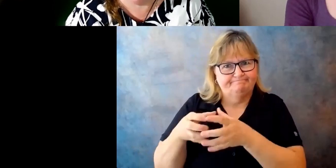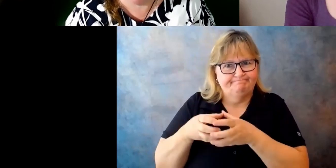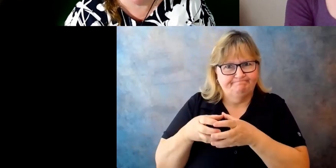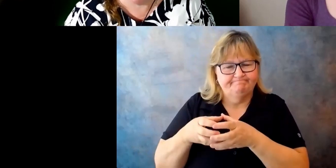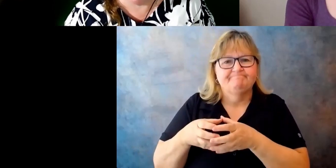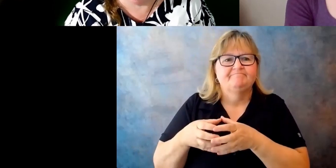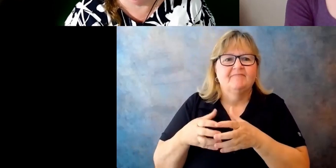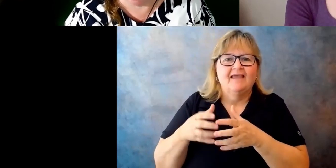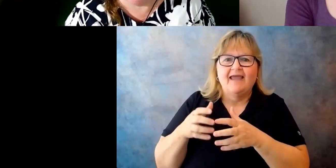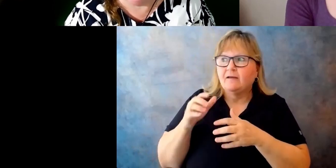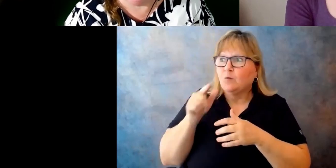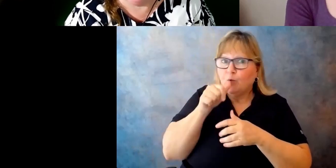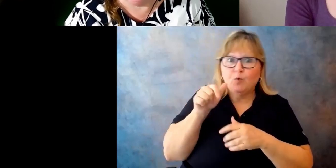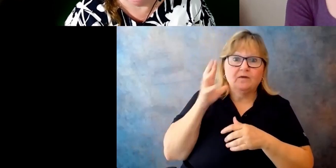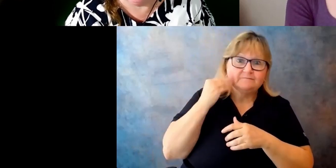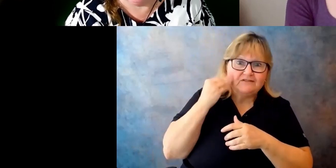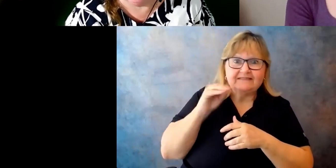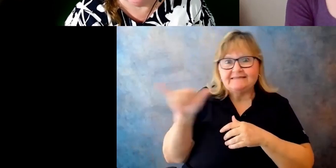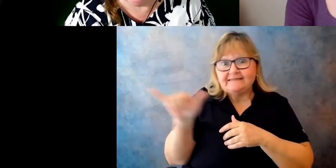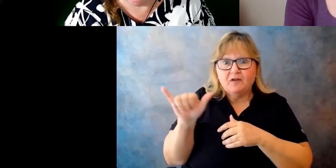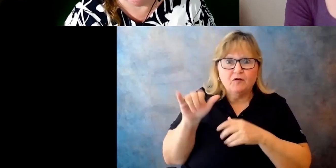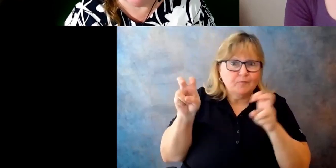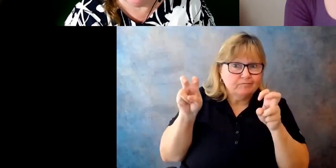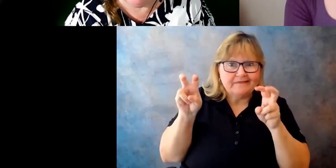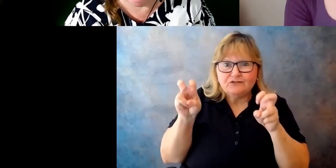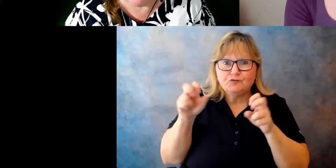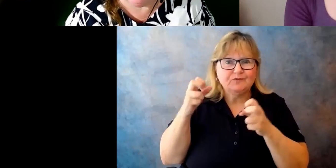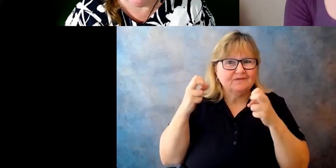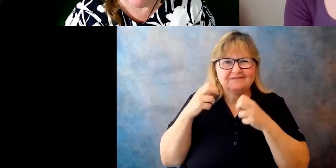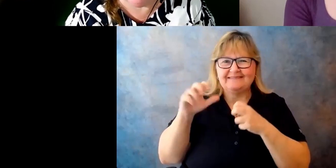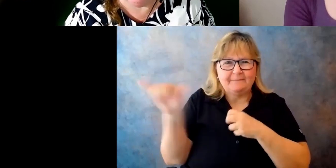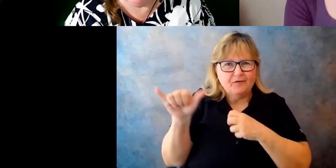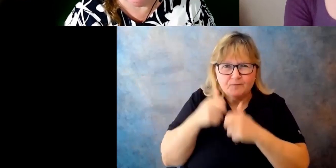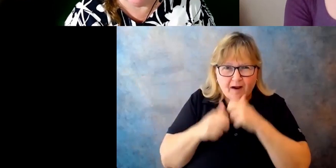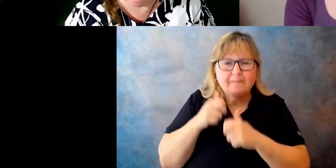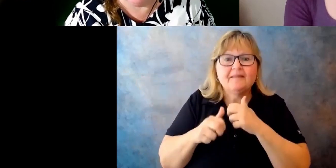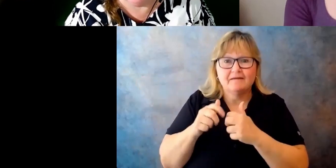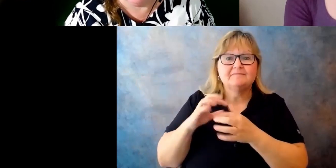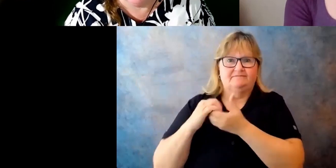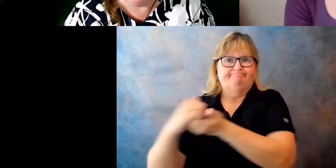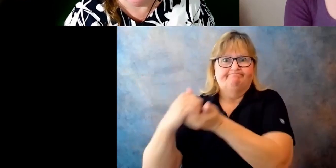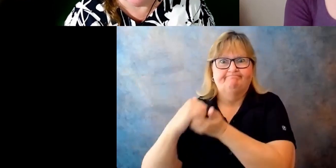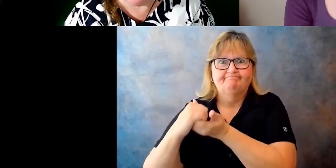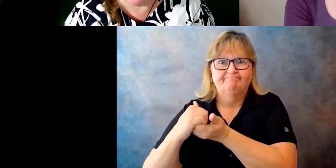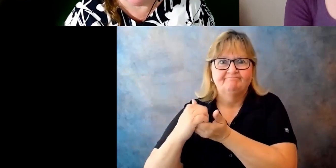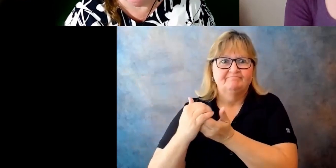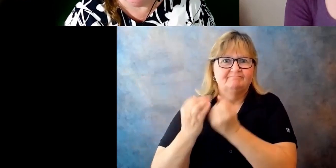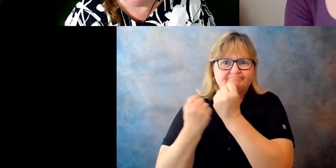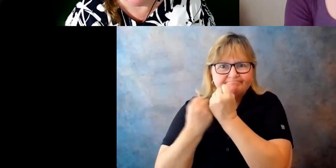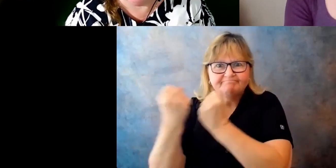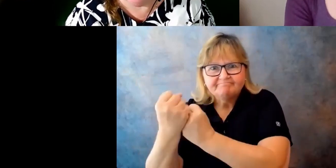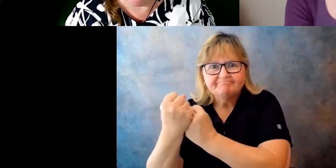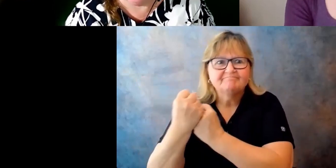through, you know, similar issues or, you know, have that, that lifestyle where you're, you're juggling